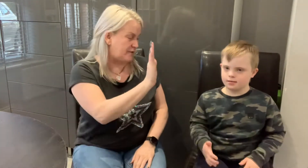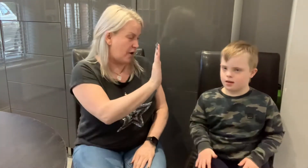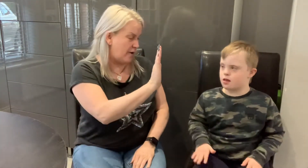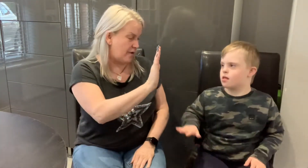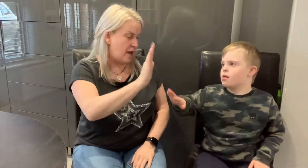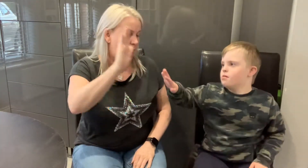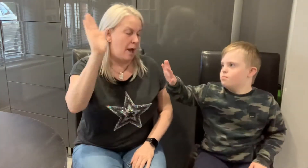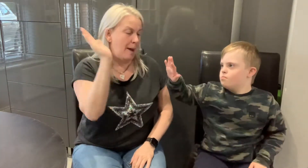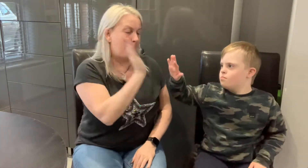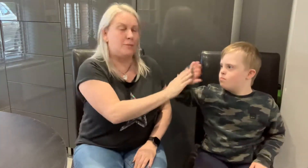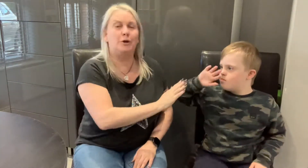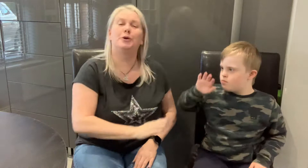five. Boom.